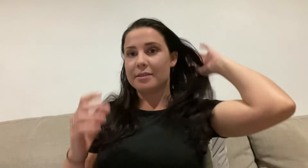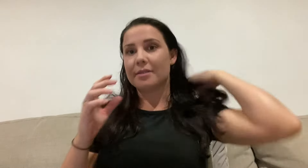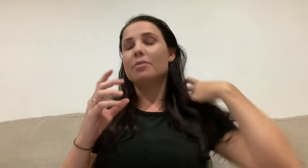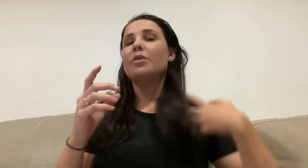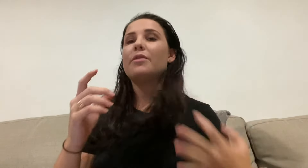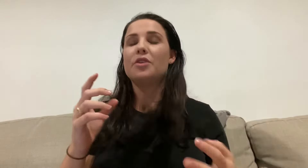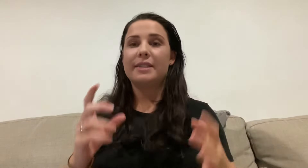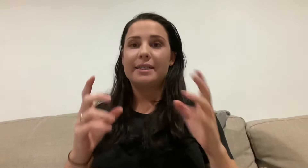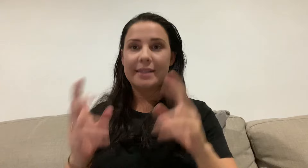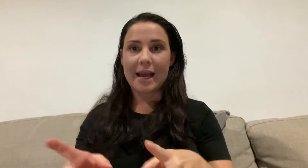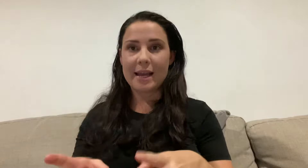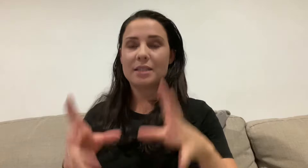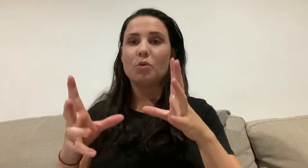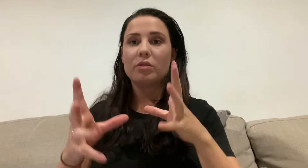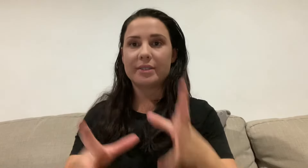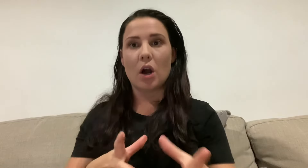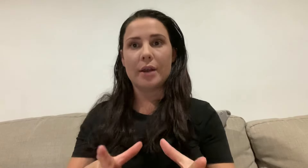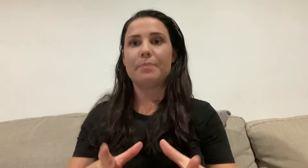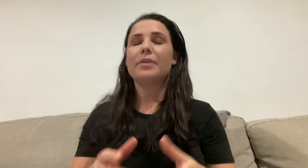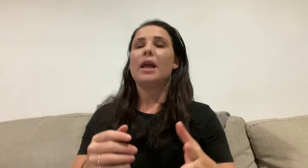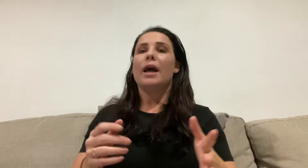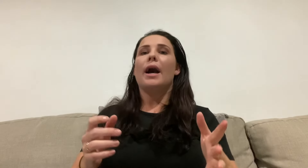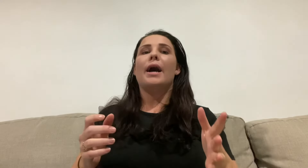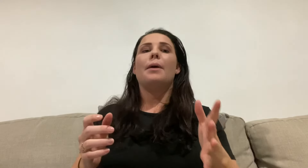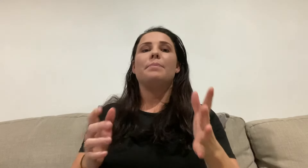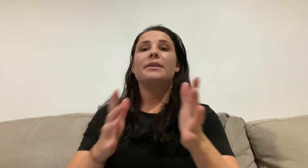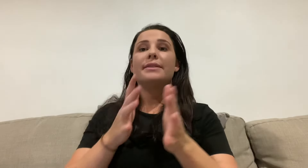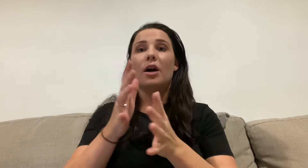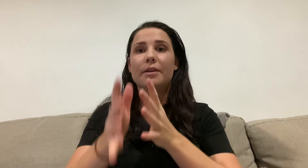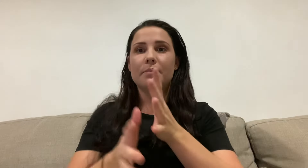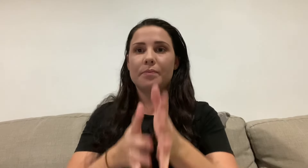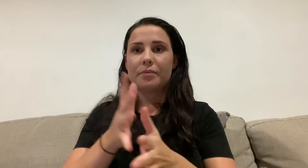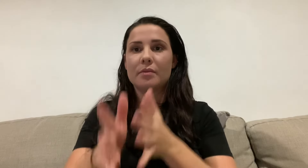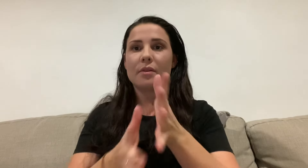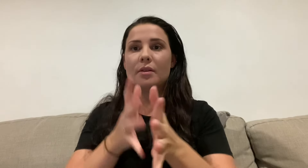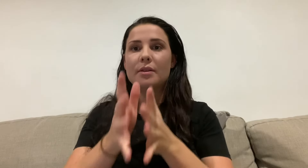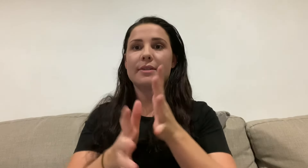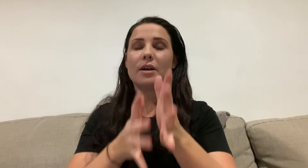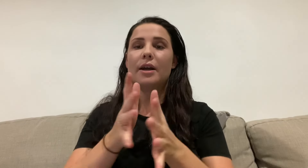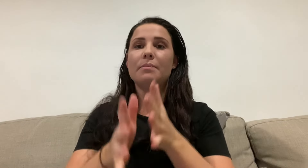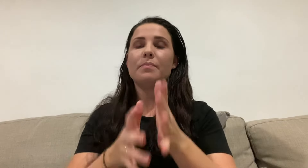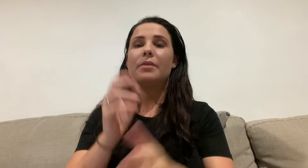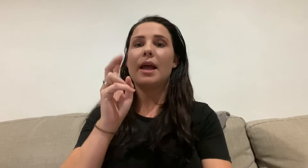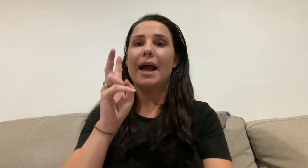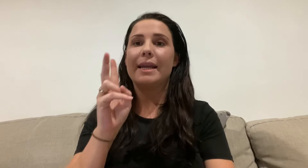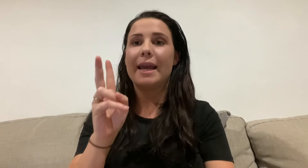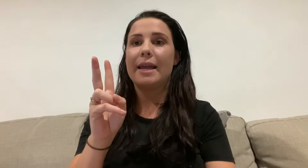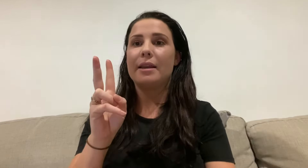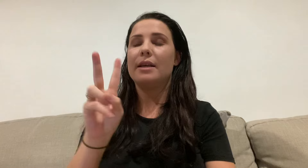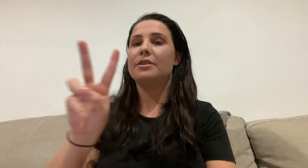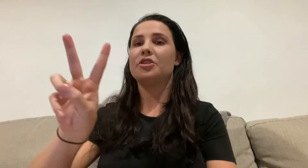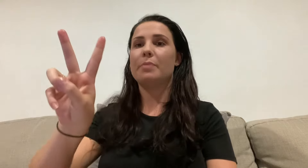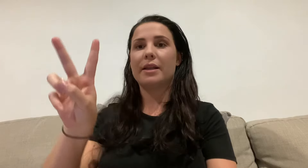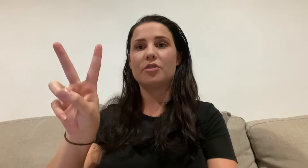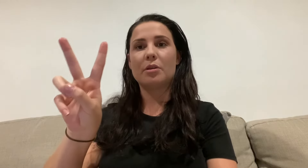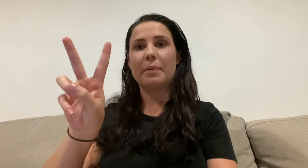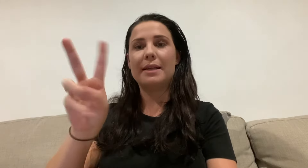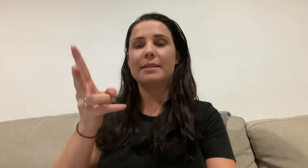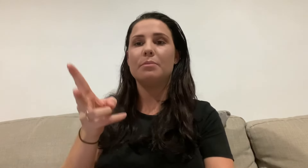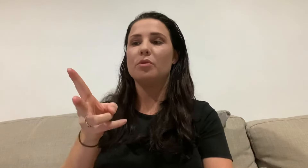whenever you see, say it's more sign, um, sign sign again, is just, you make sort of the peace symbol,